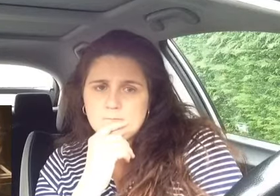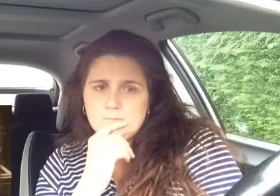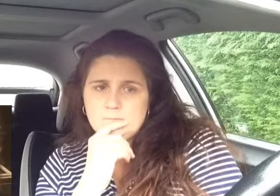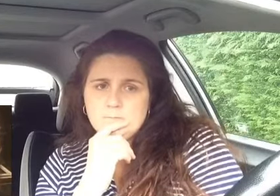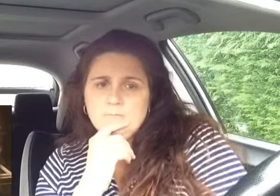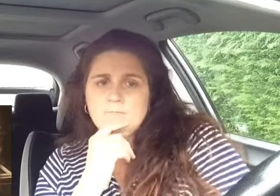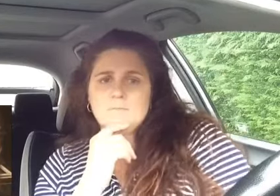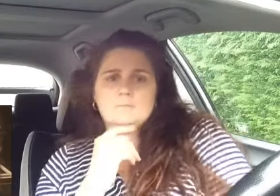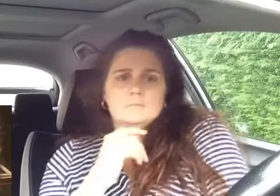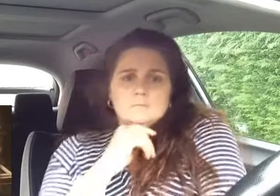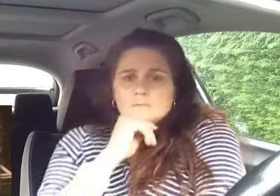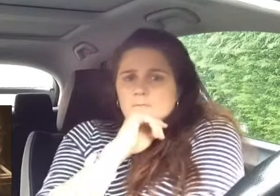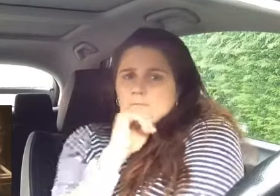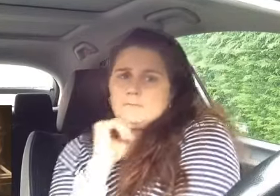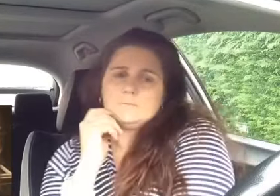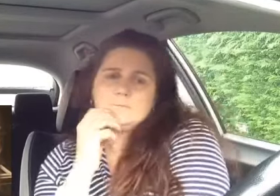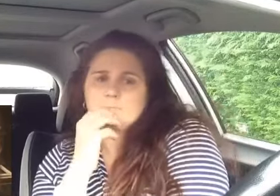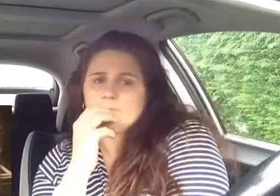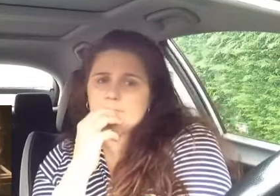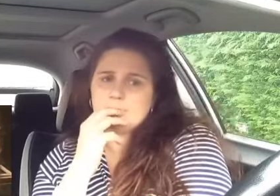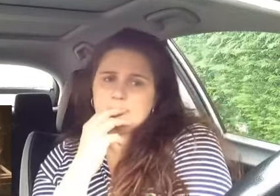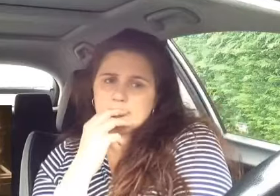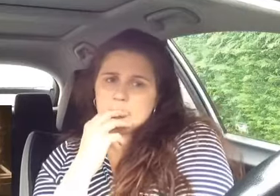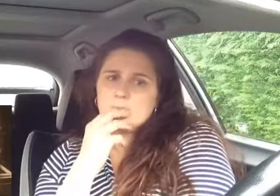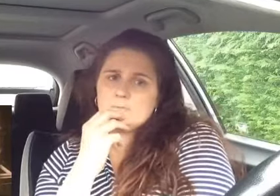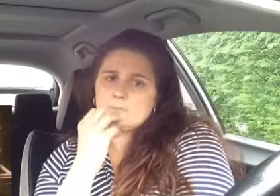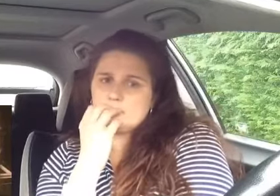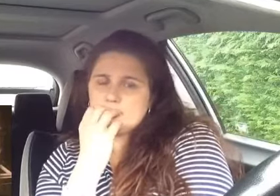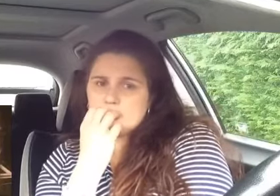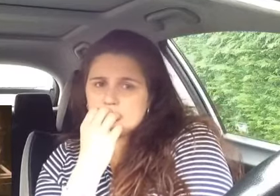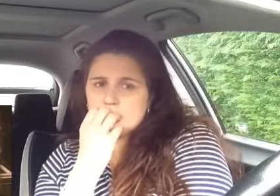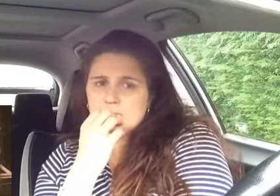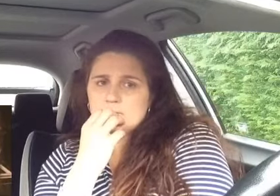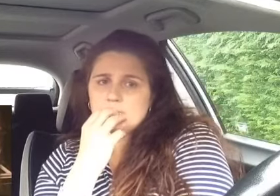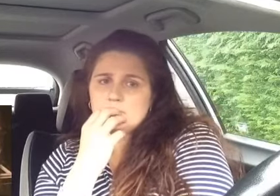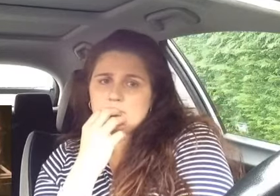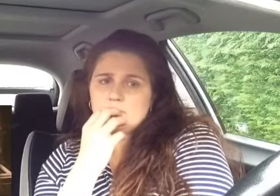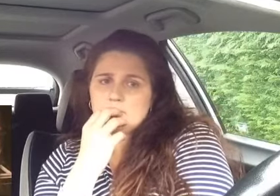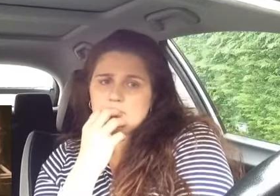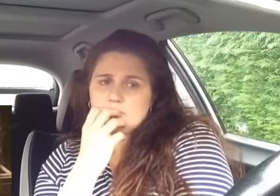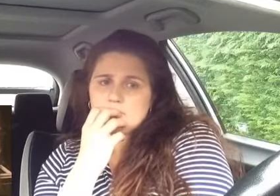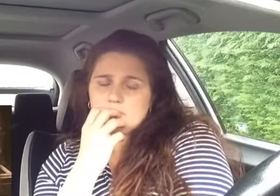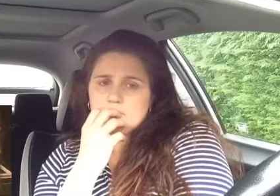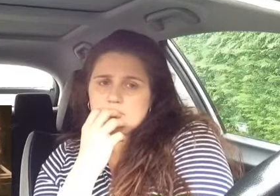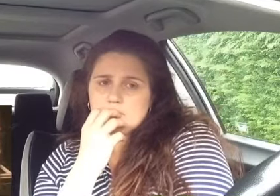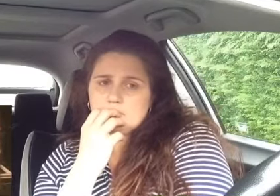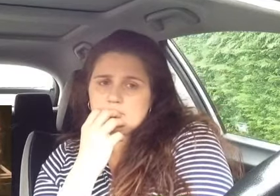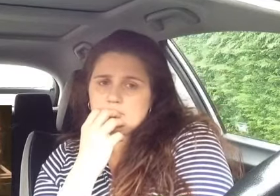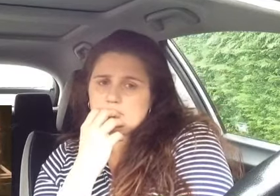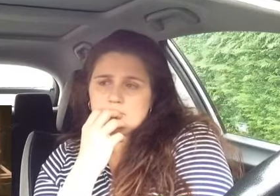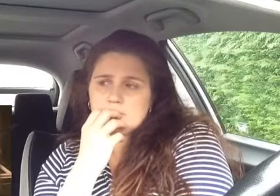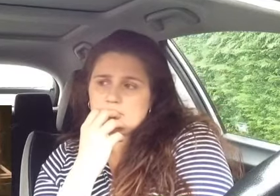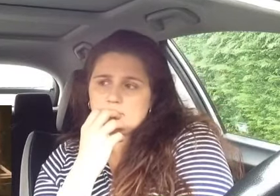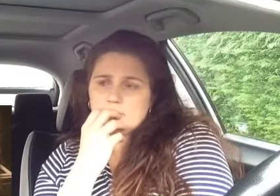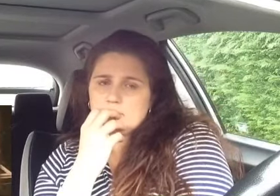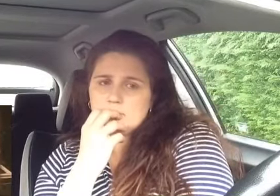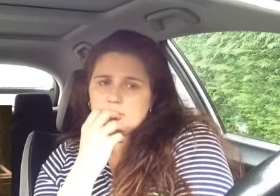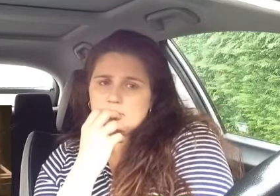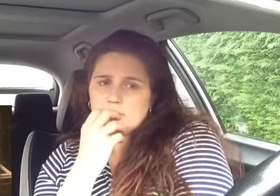anorexic standard of beauty or no matter how many diamonds you buy from people who exploit your own brutally to get them no matter what kind of car you